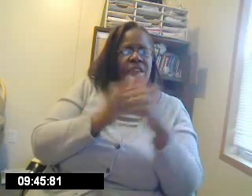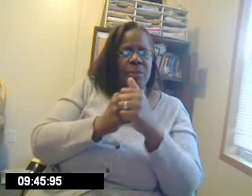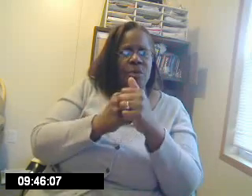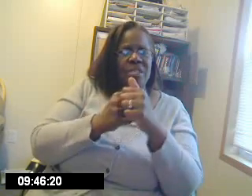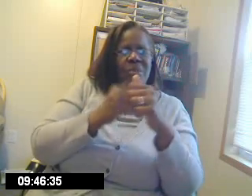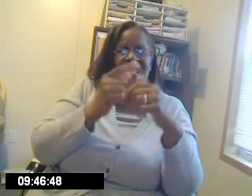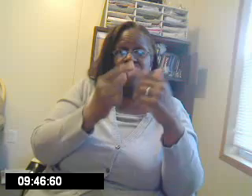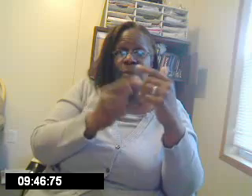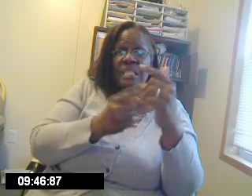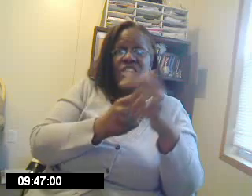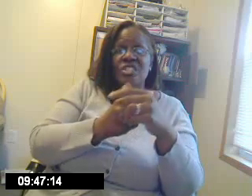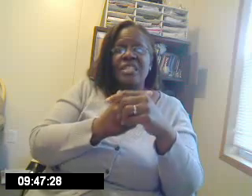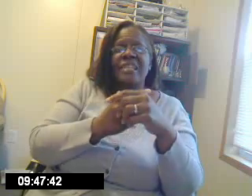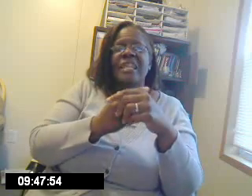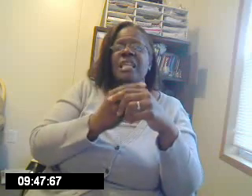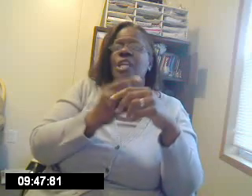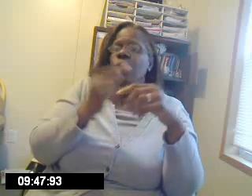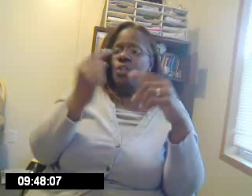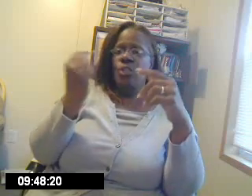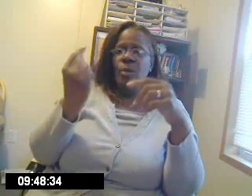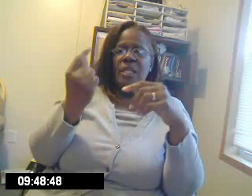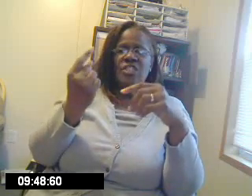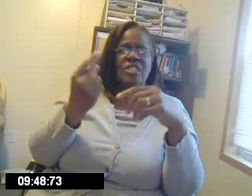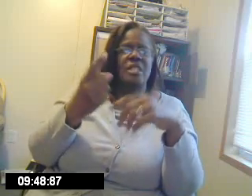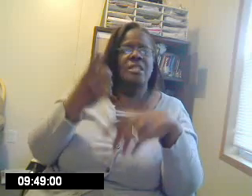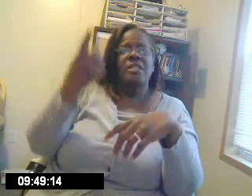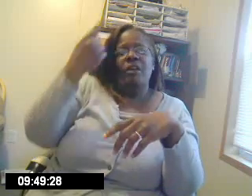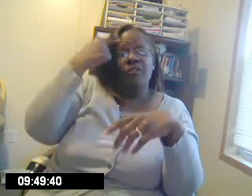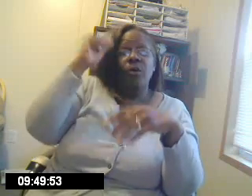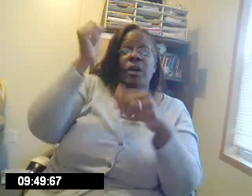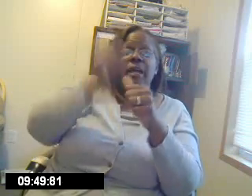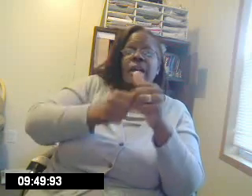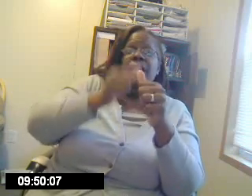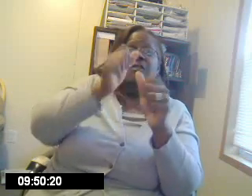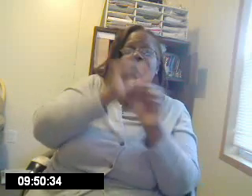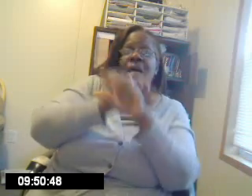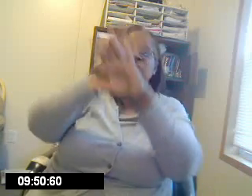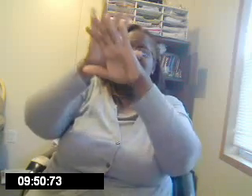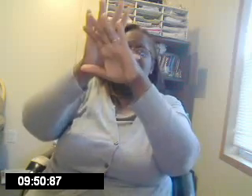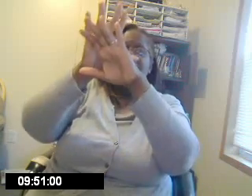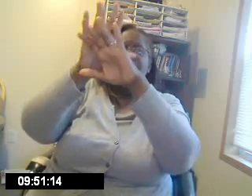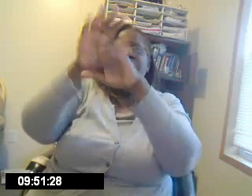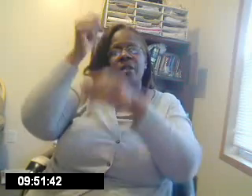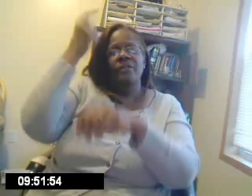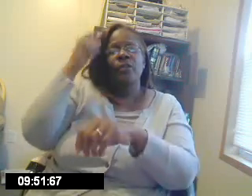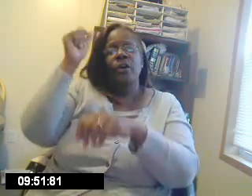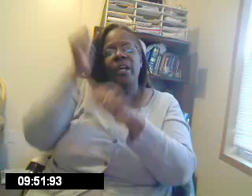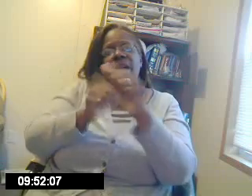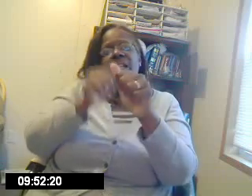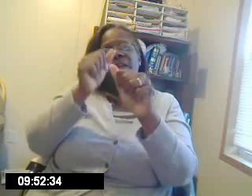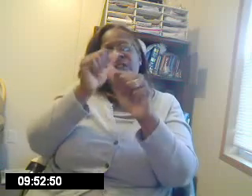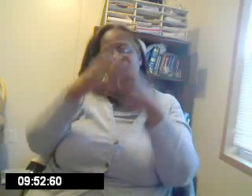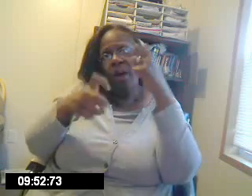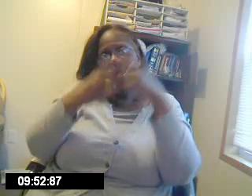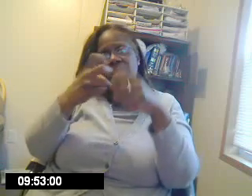deaf person when it's repetitious like that. You don't want to just. For every mountain. For every trial.